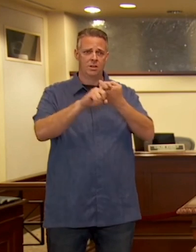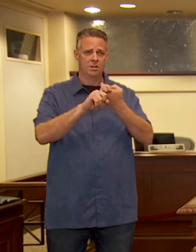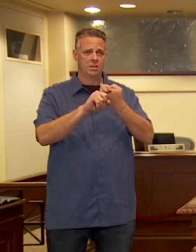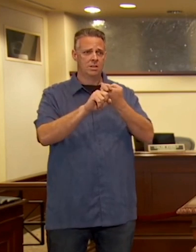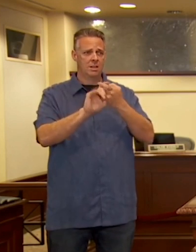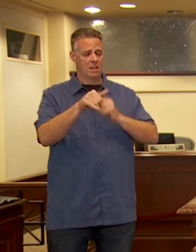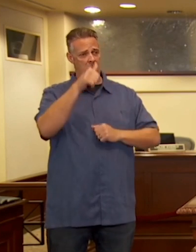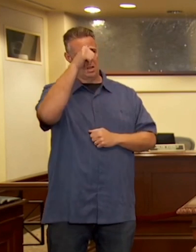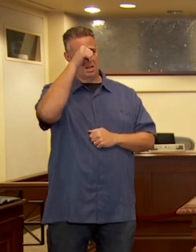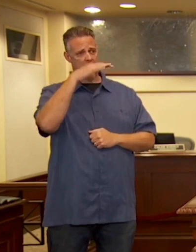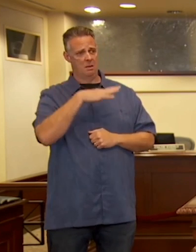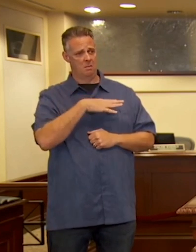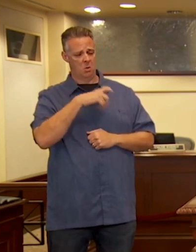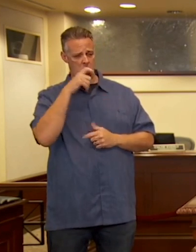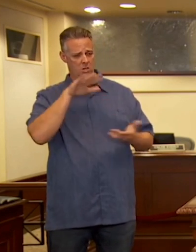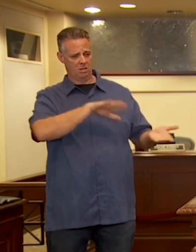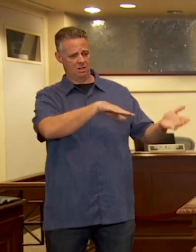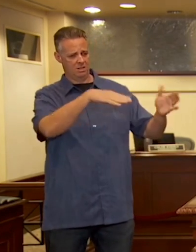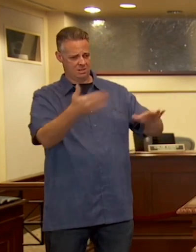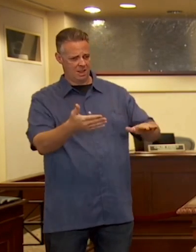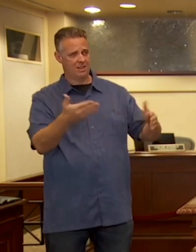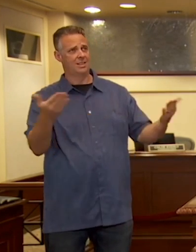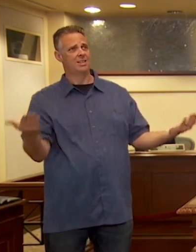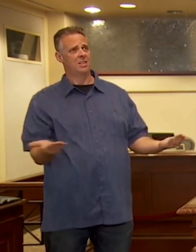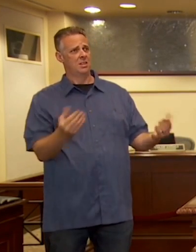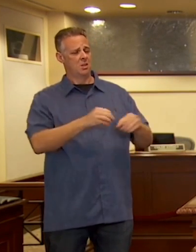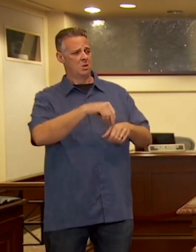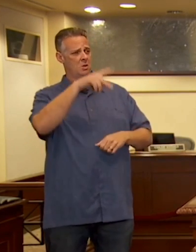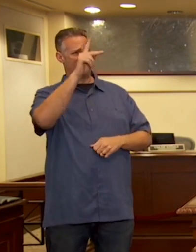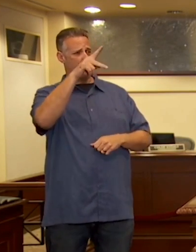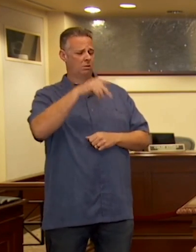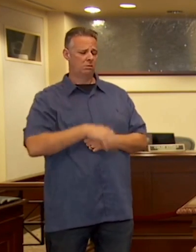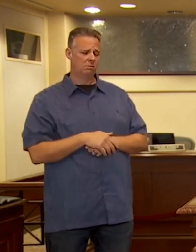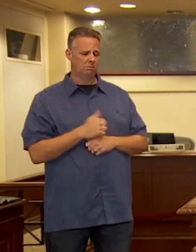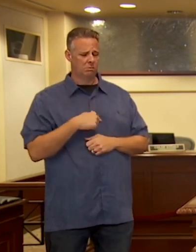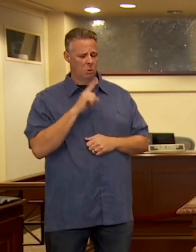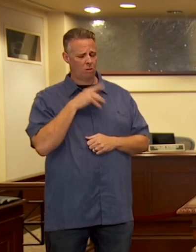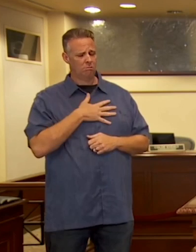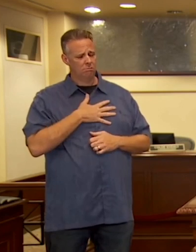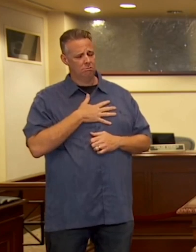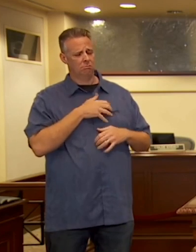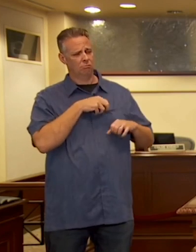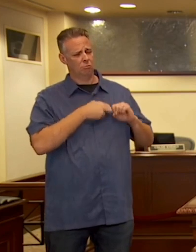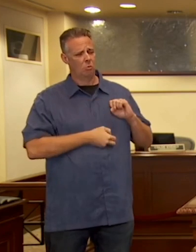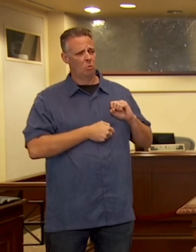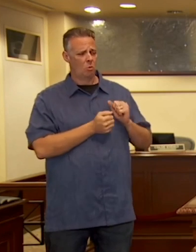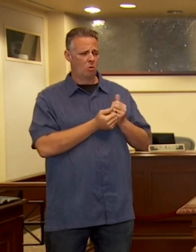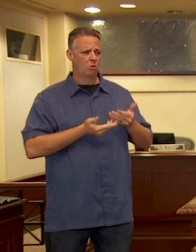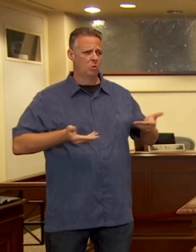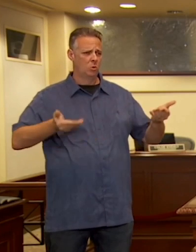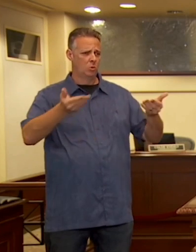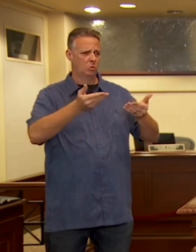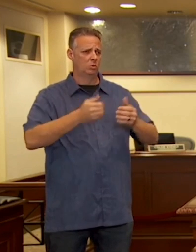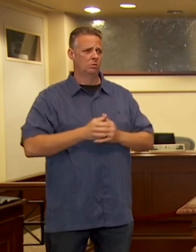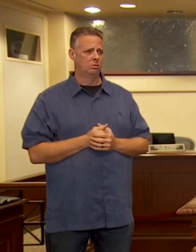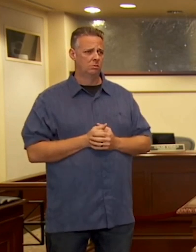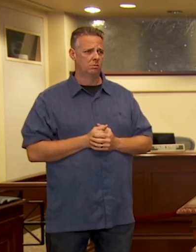racism. It's happening in Democrat-run cities that they continue to vote for, but it's Trump's fault. And